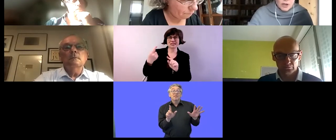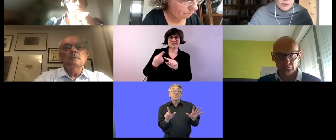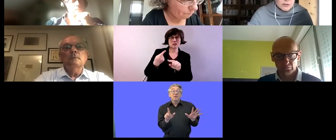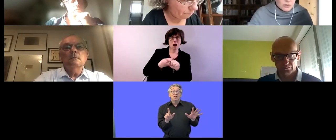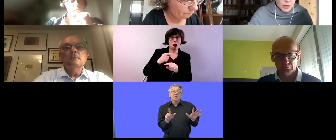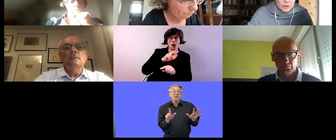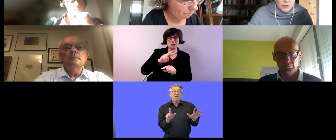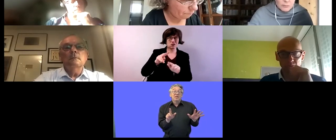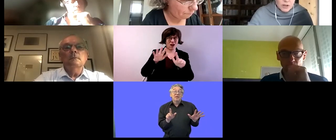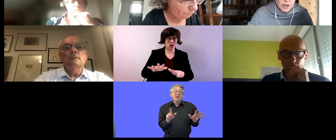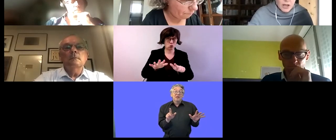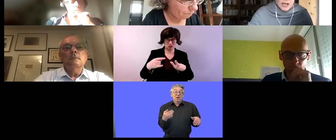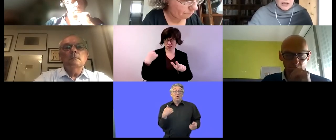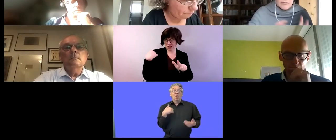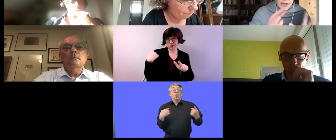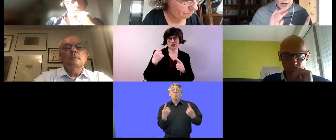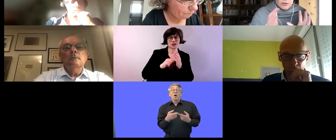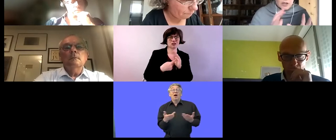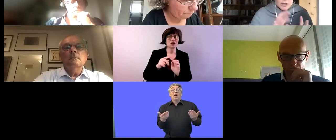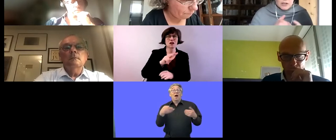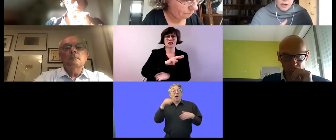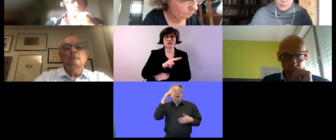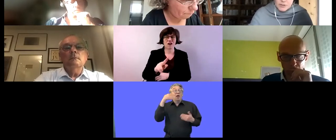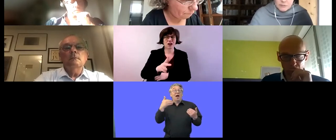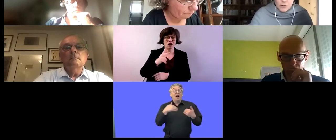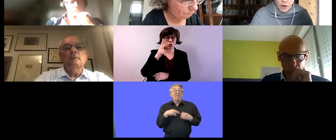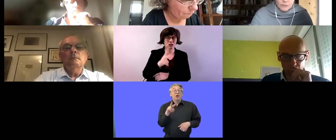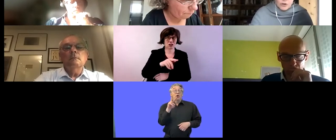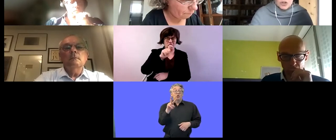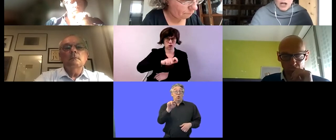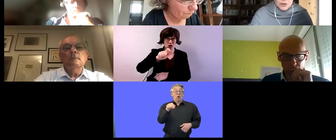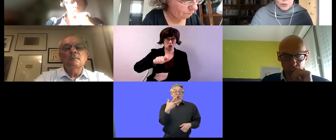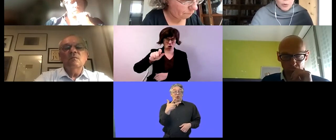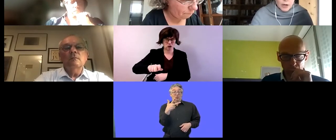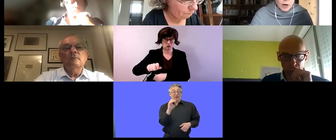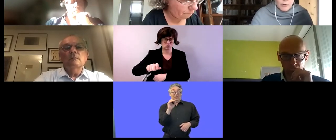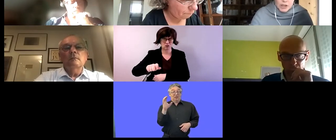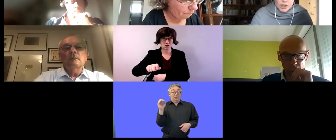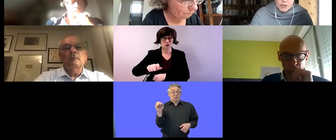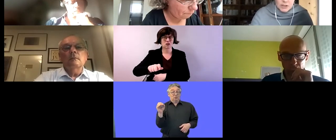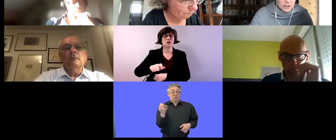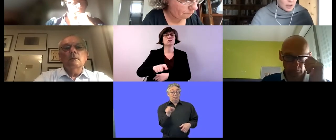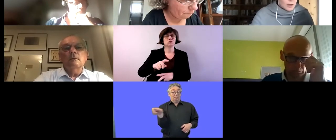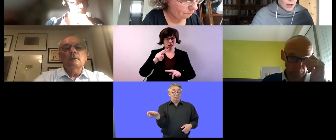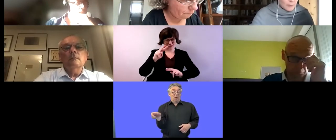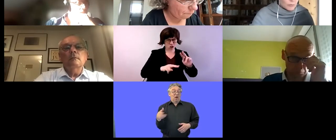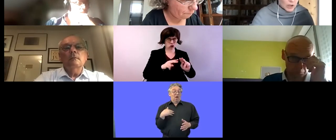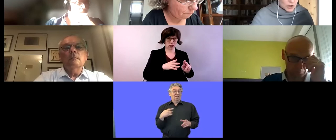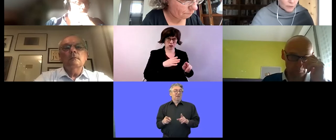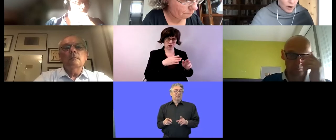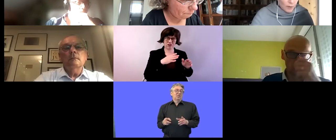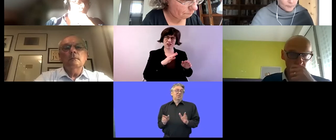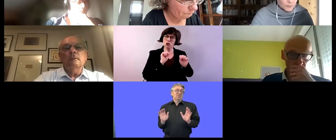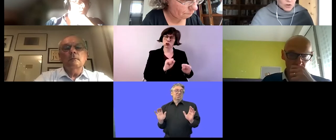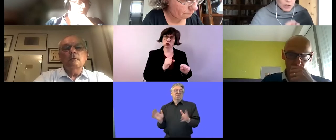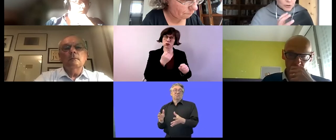2300 people in varying types of of sheltered work arrangements and ranging